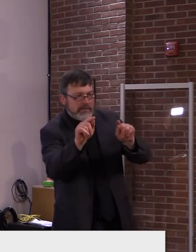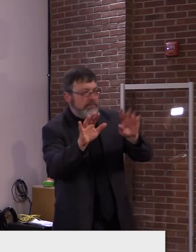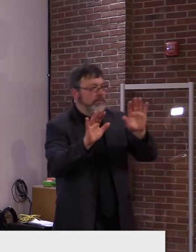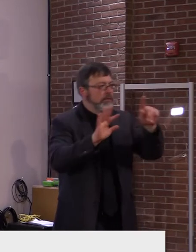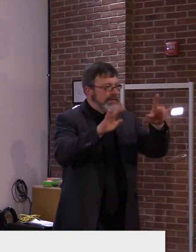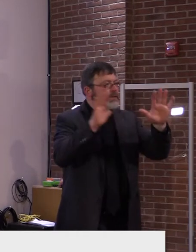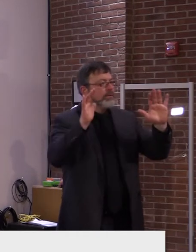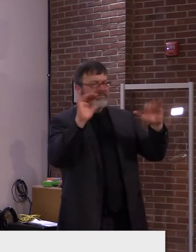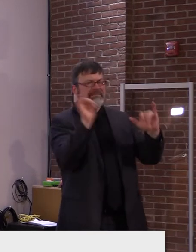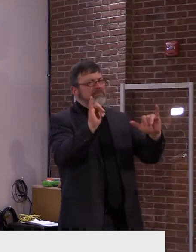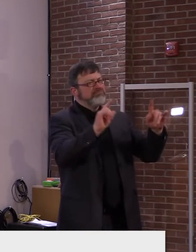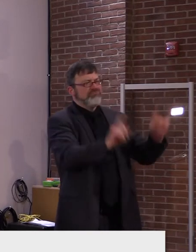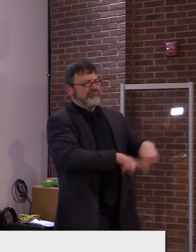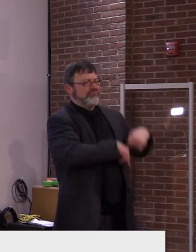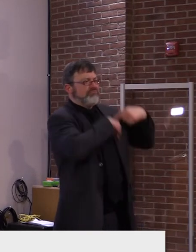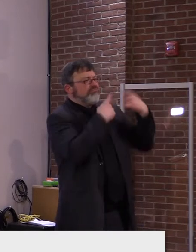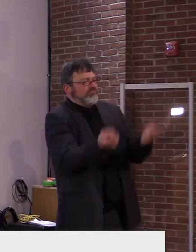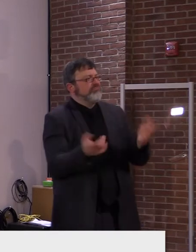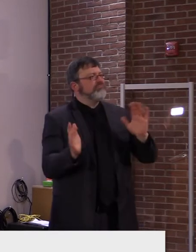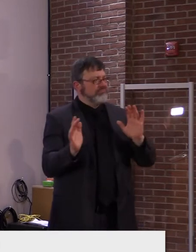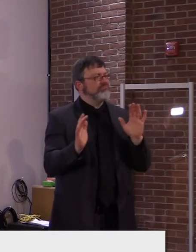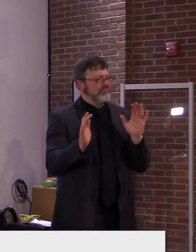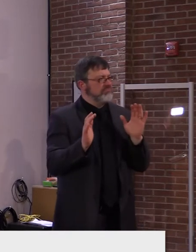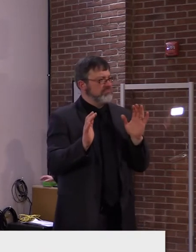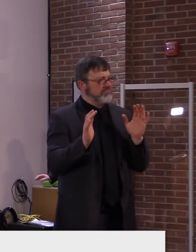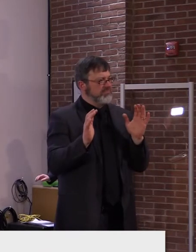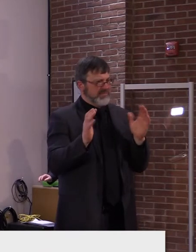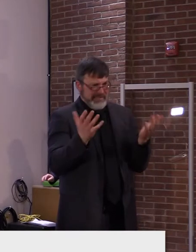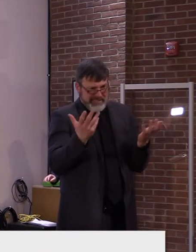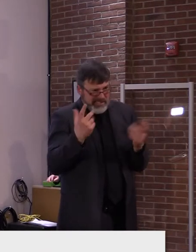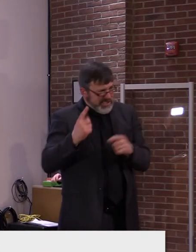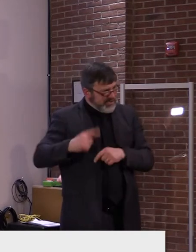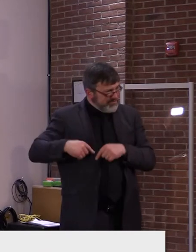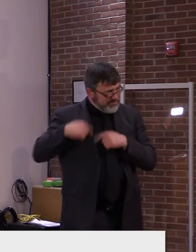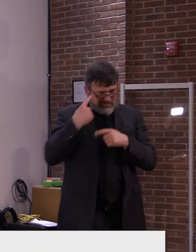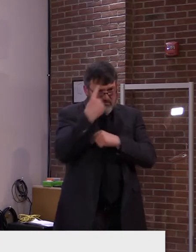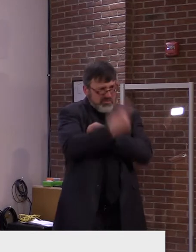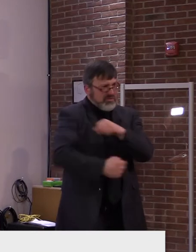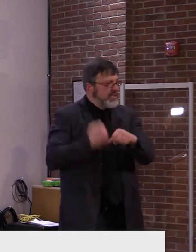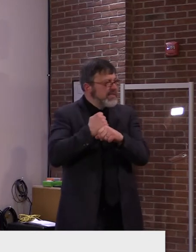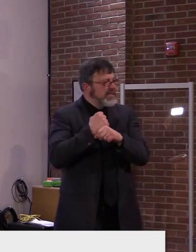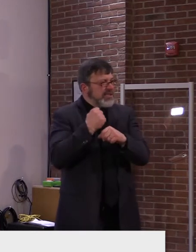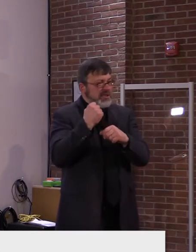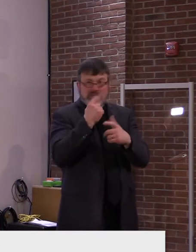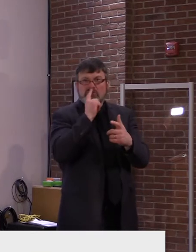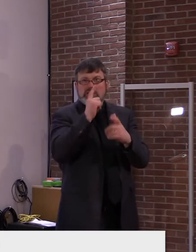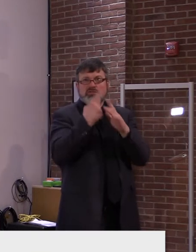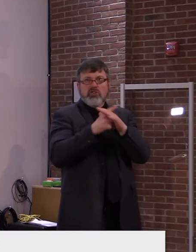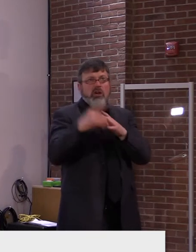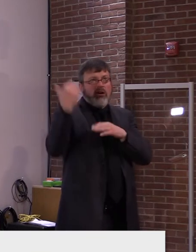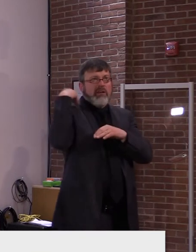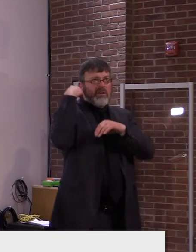has, uh, done well for us in some respects and we'll continue to do that. Thank you.